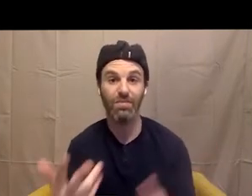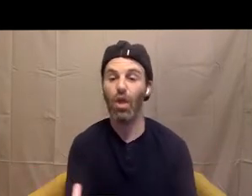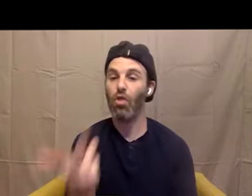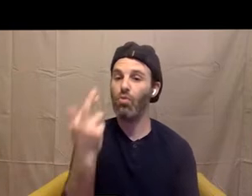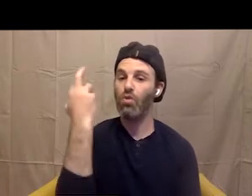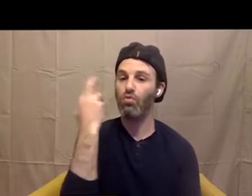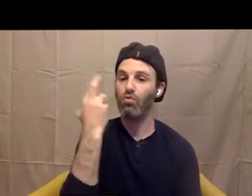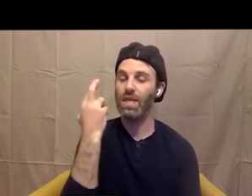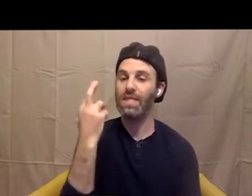out about you and puberty.